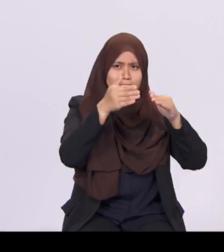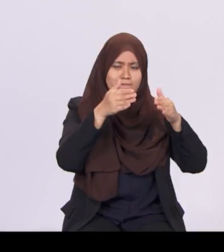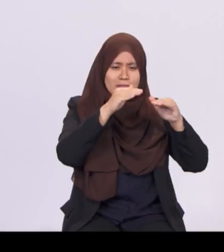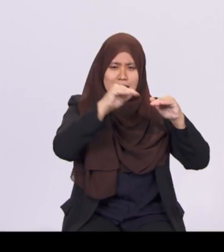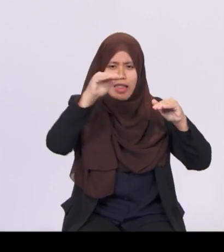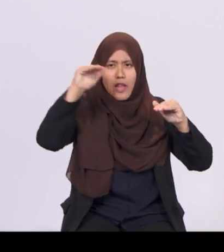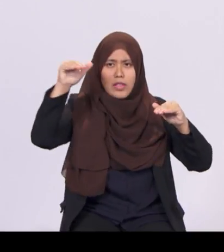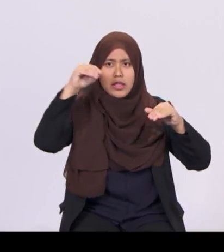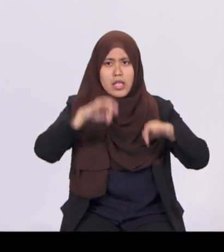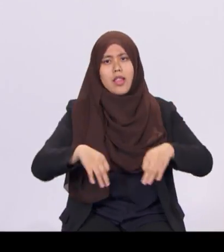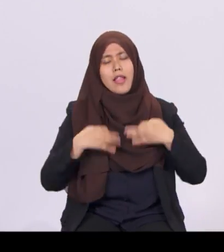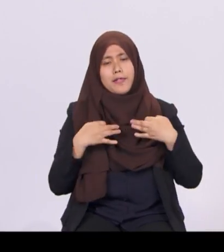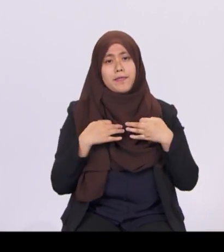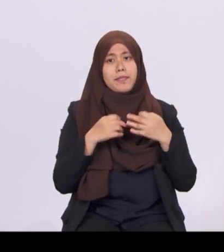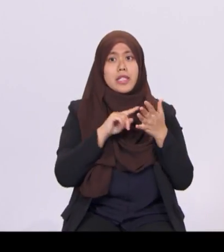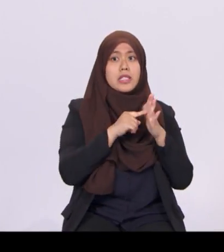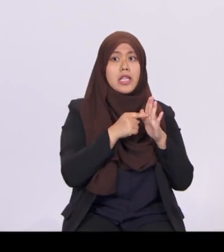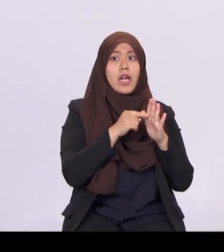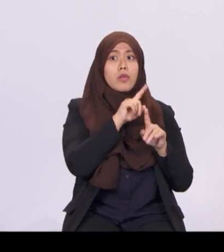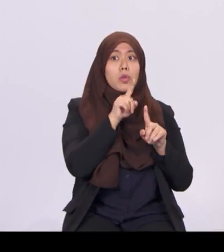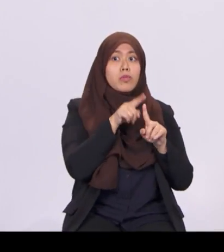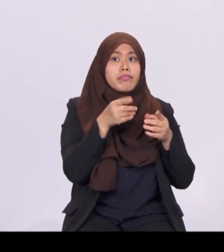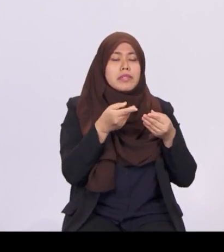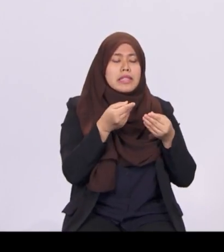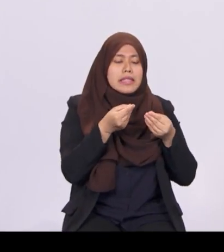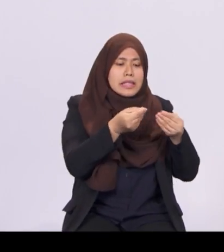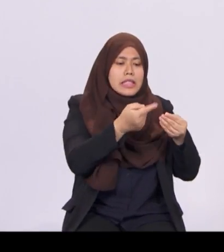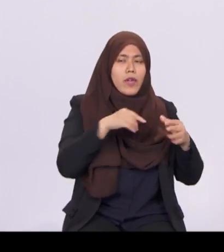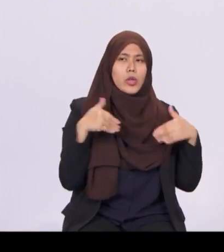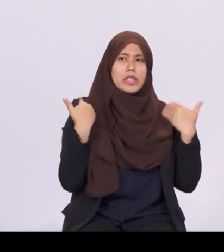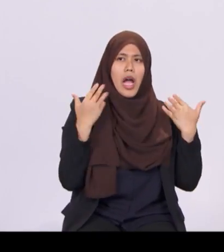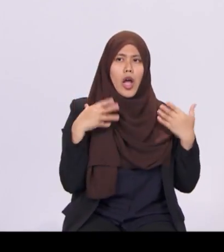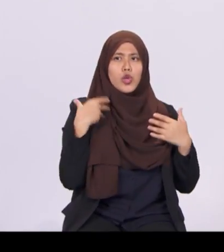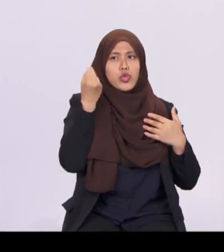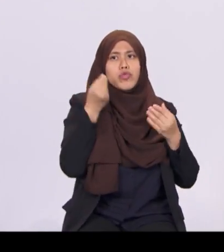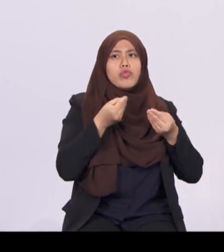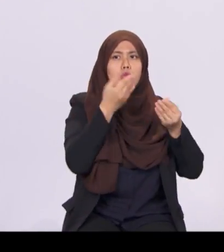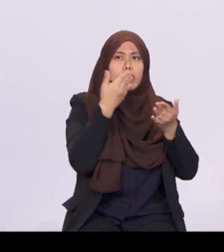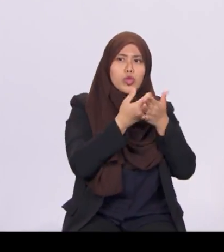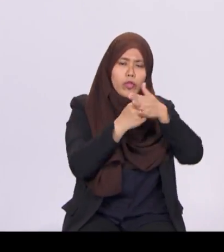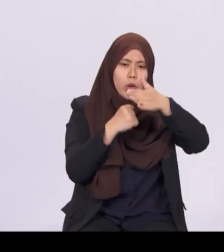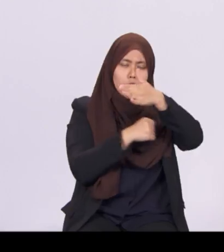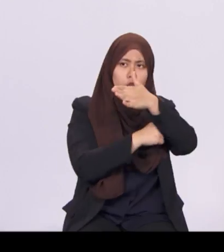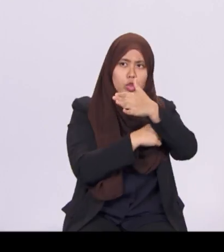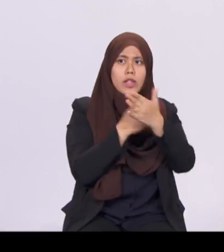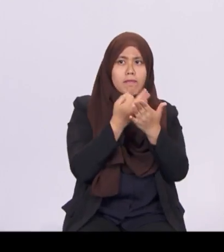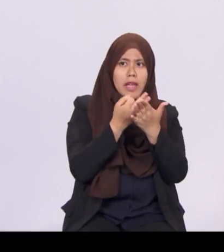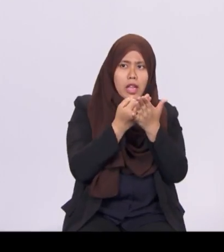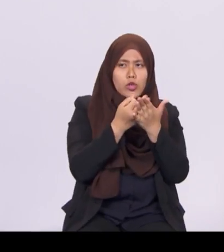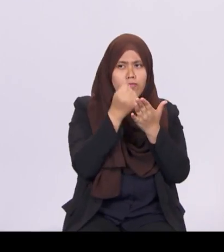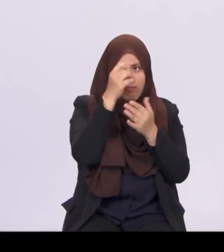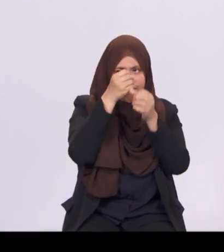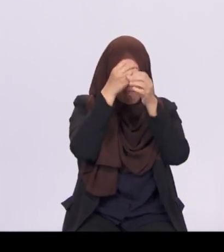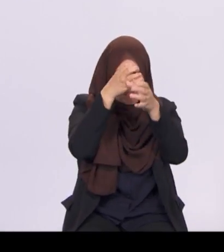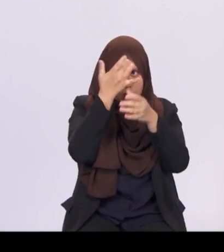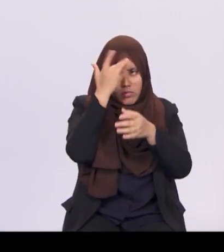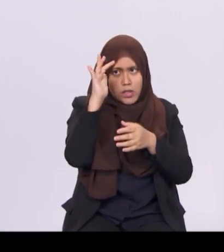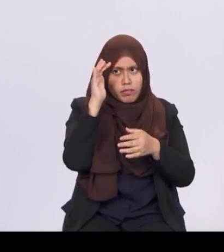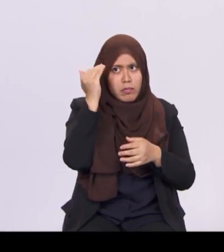This starts from giving our youth a good foundation in financial literacy. We will pilot a new financial